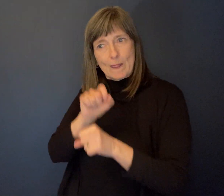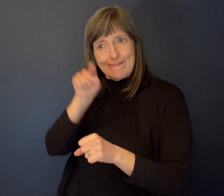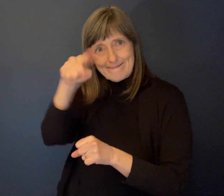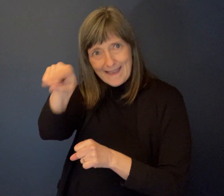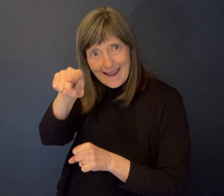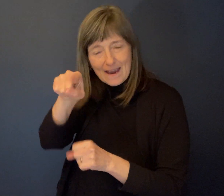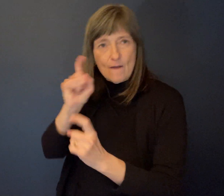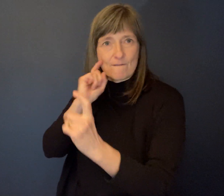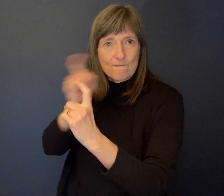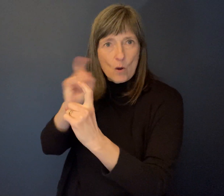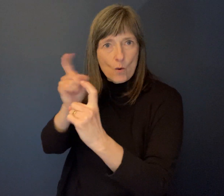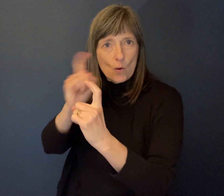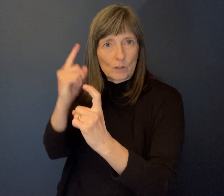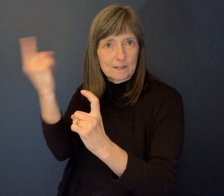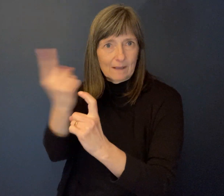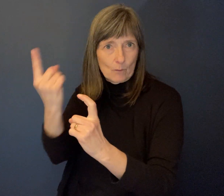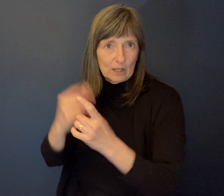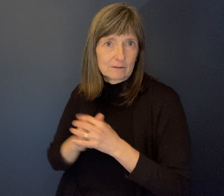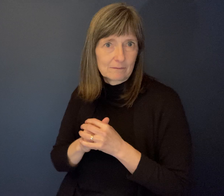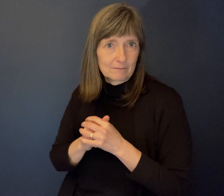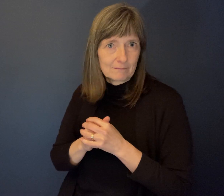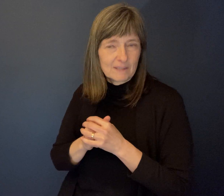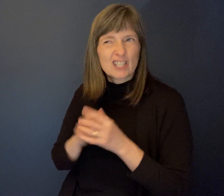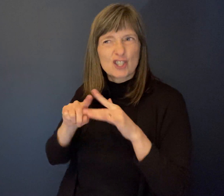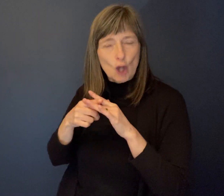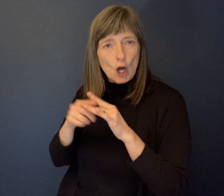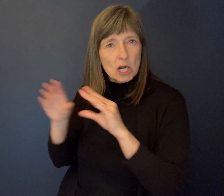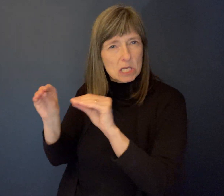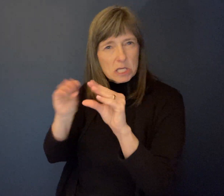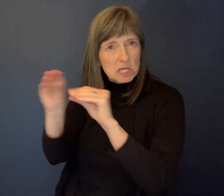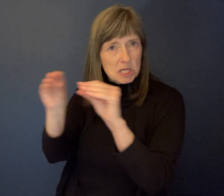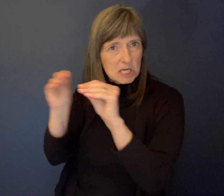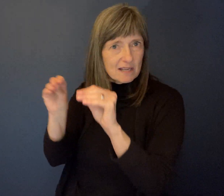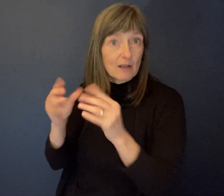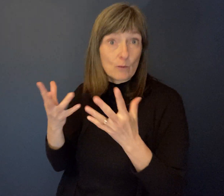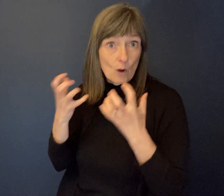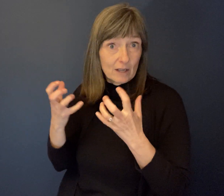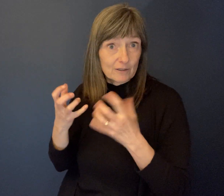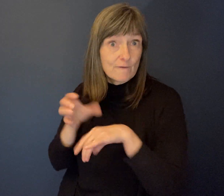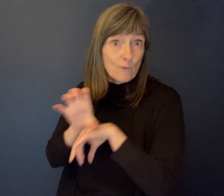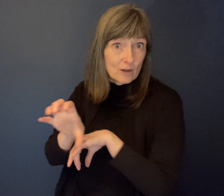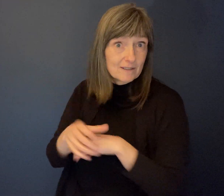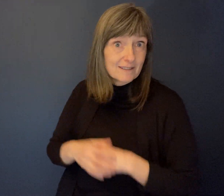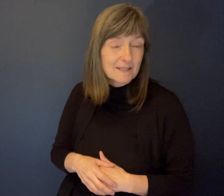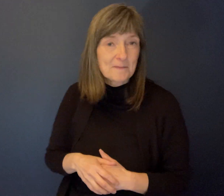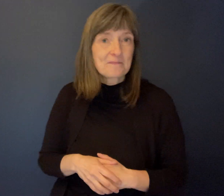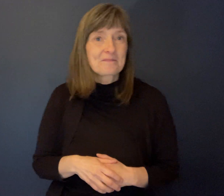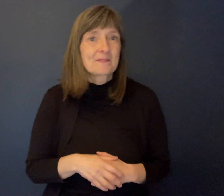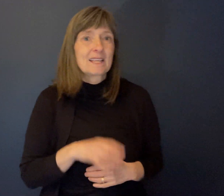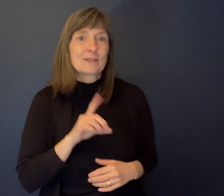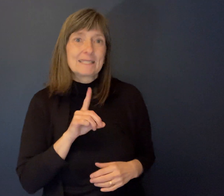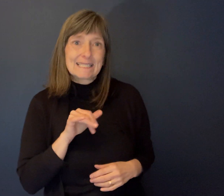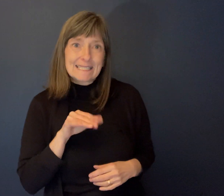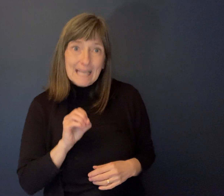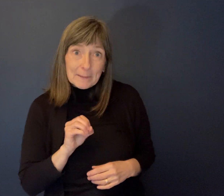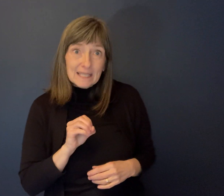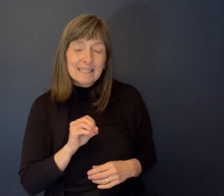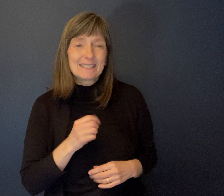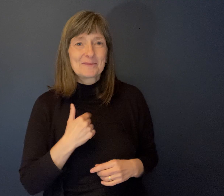But I mean, Debbie got a great laugh. Yeah. Very clear. Yes. Yes. Penny was, was pretty good at those kinds of things. So, but yeah, Debbie,